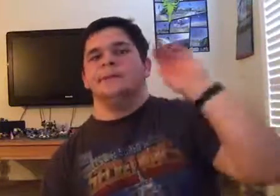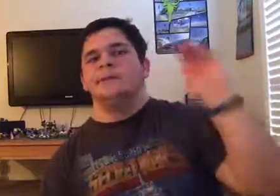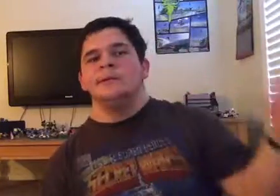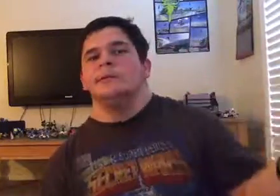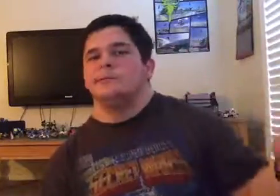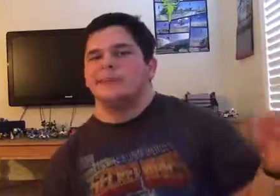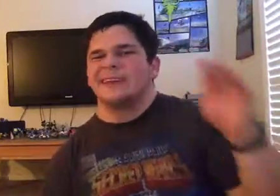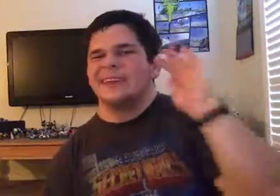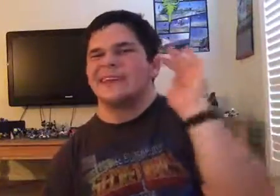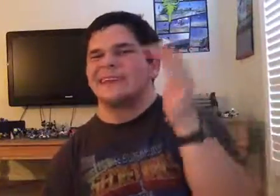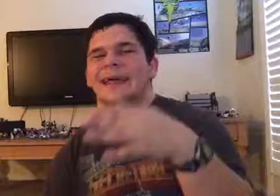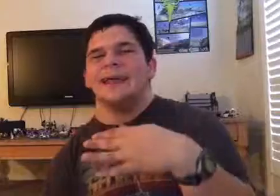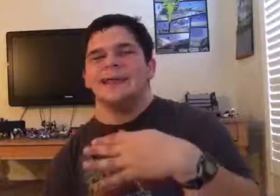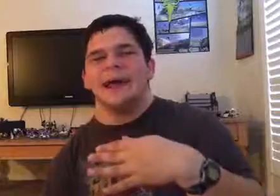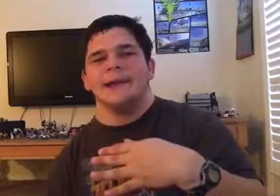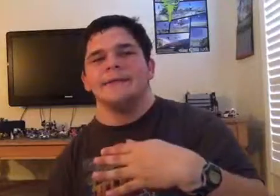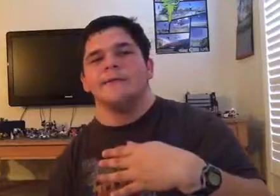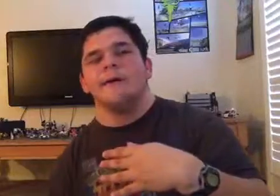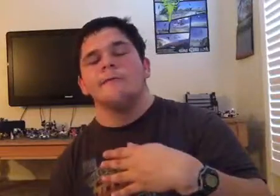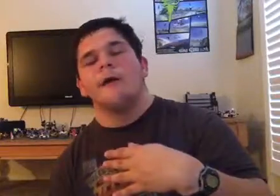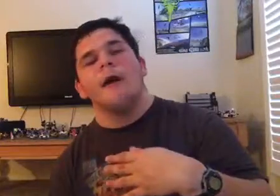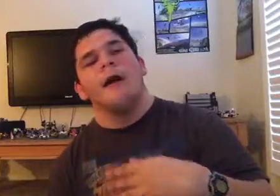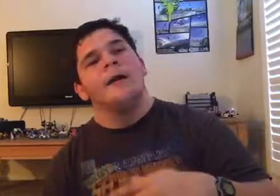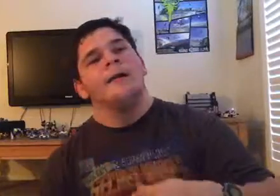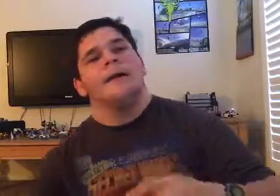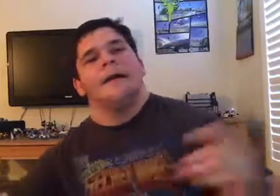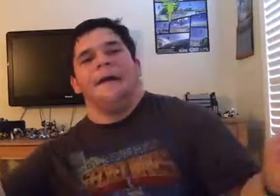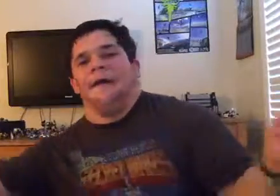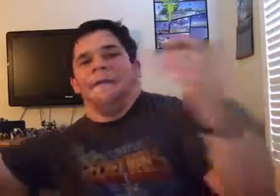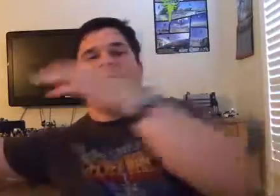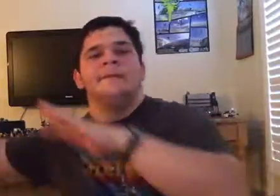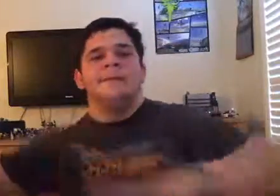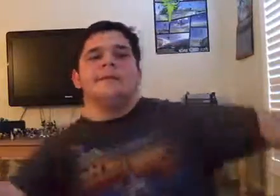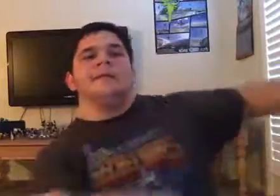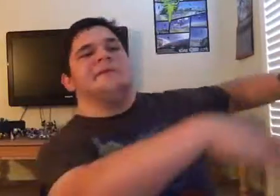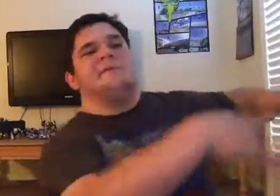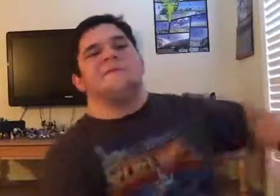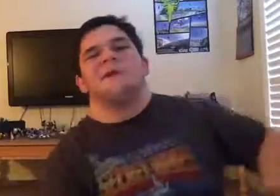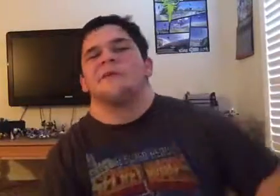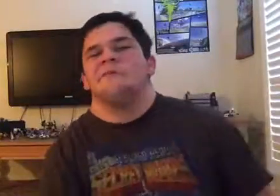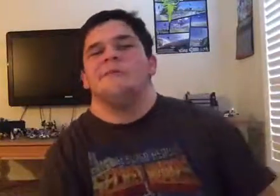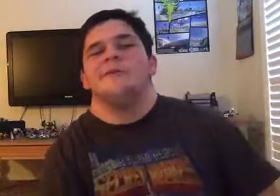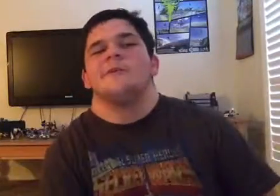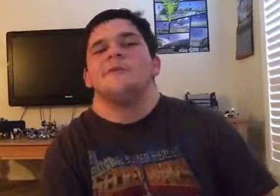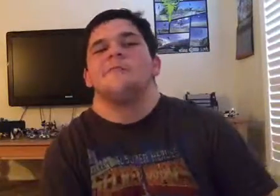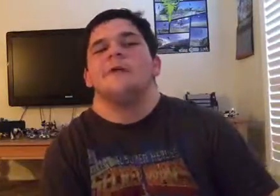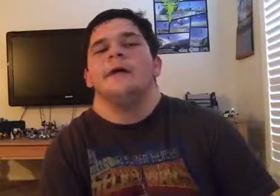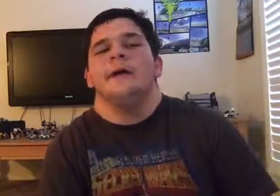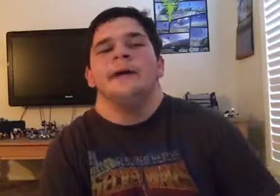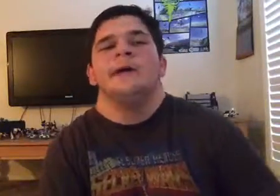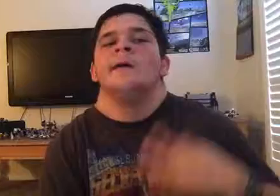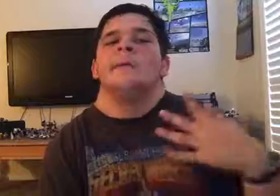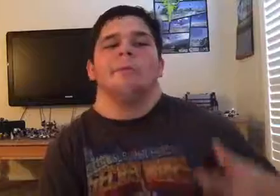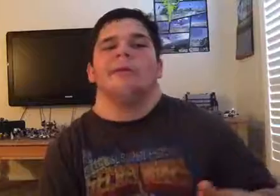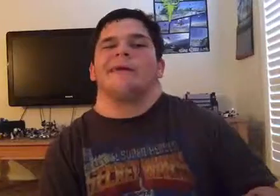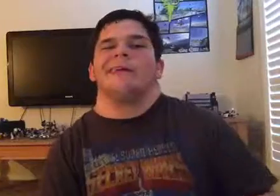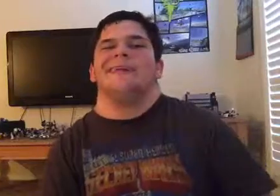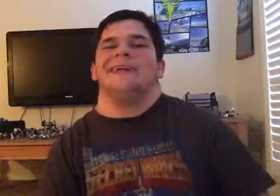chick six and the diner go call, and they would break through the debris blocking the